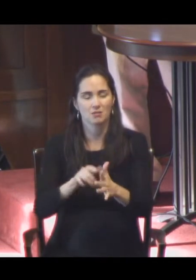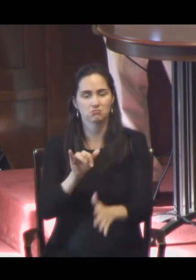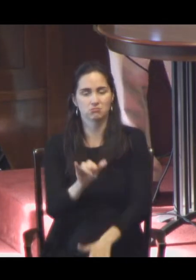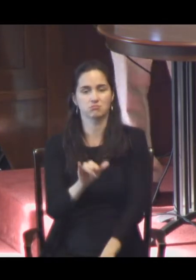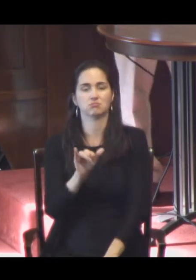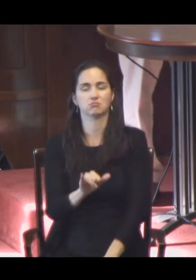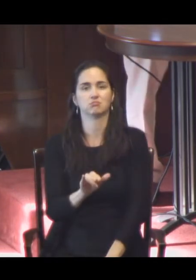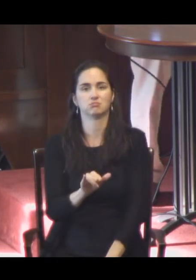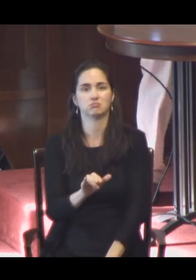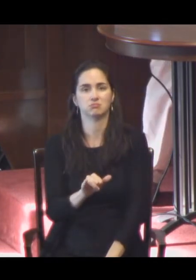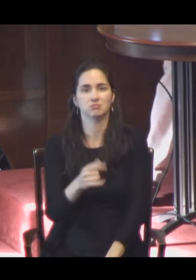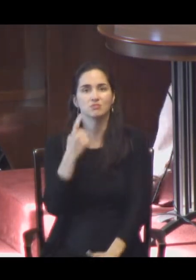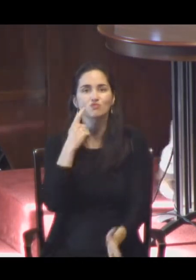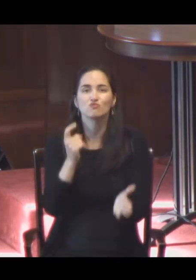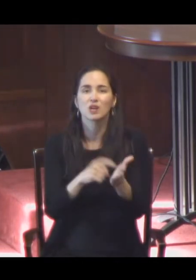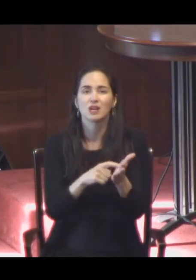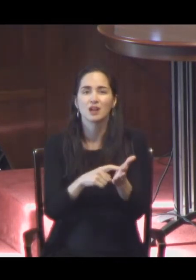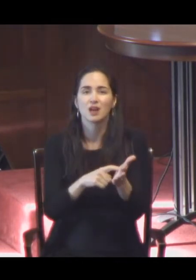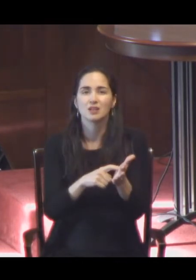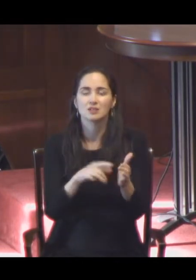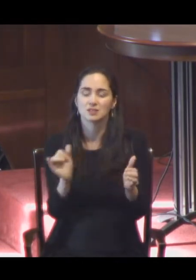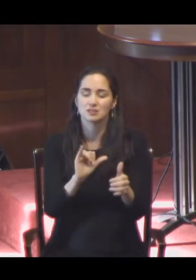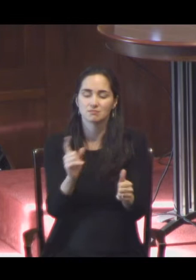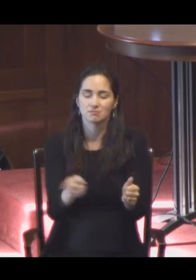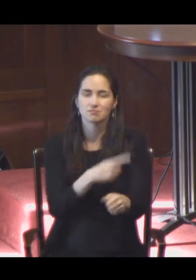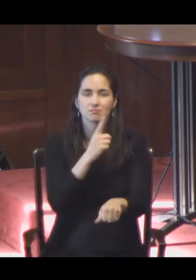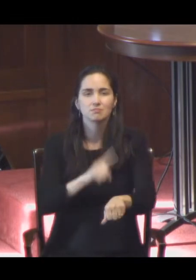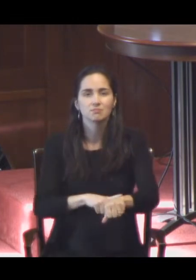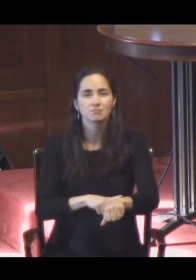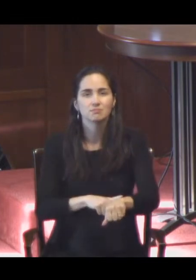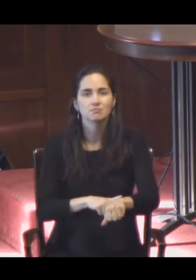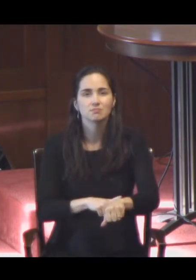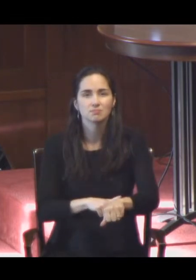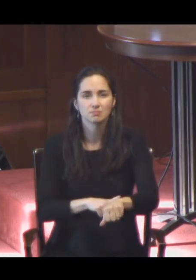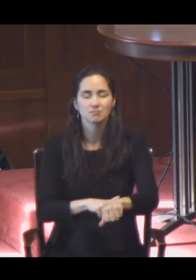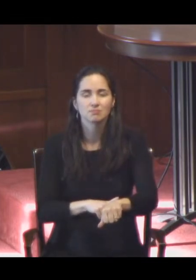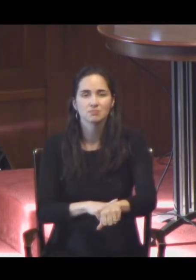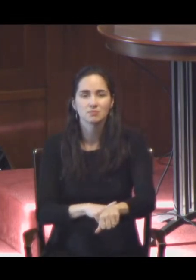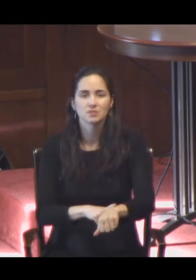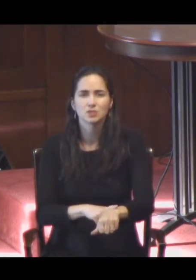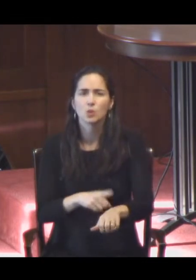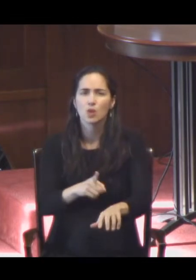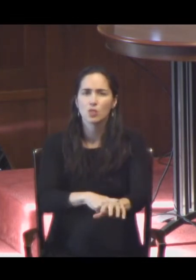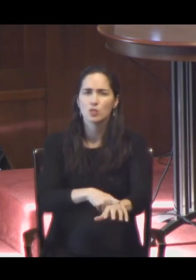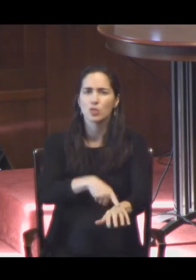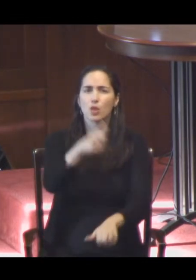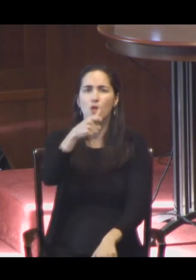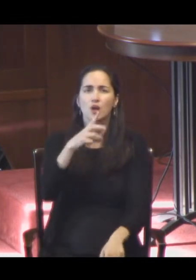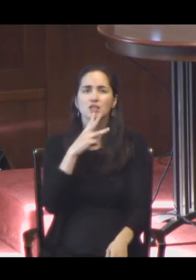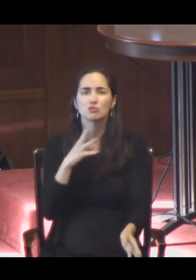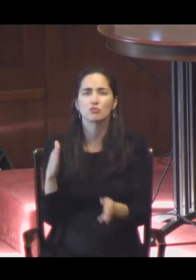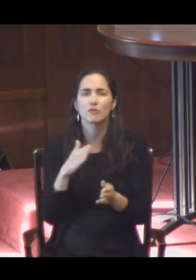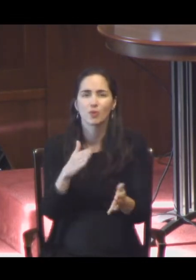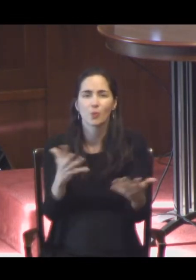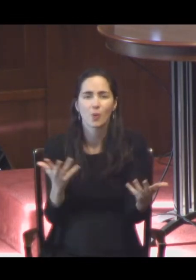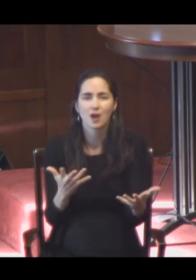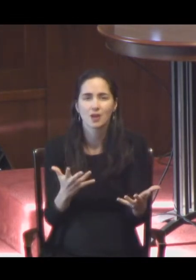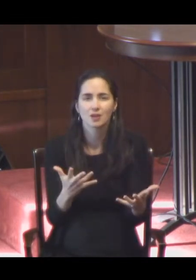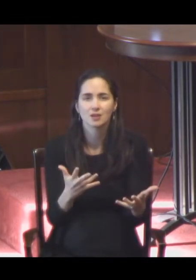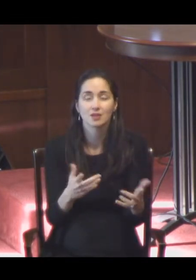He talks about this source of the longest river. What's the longest river? It's the river that flows out of Eden. It's also the river of